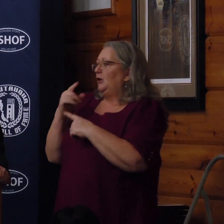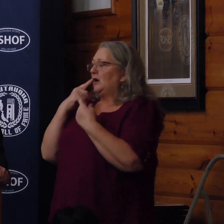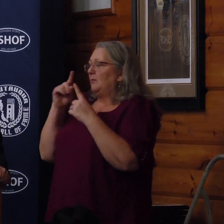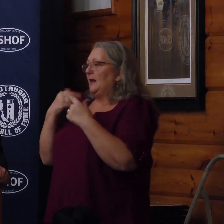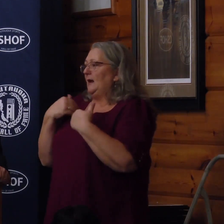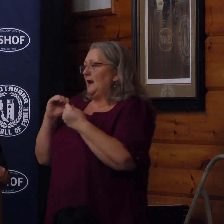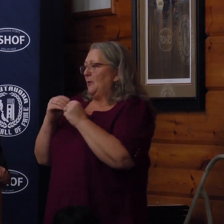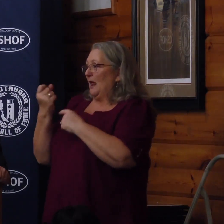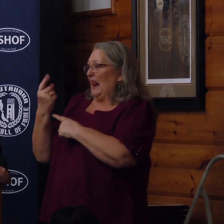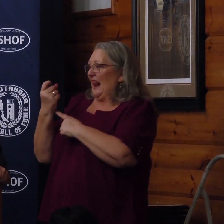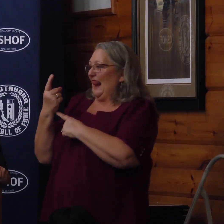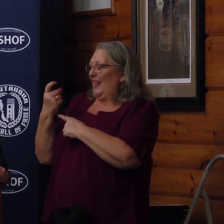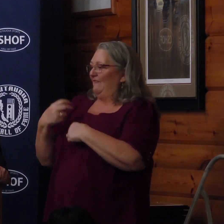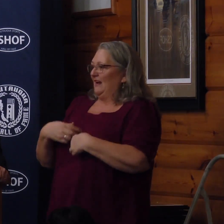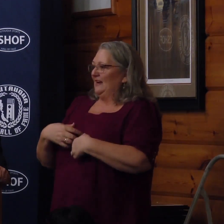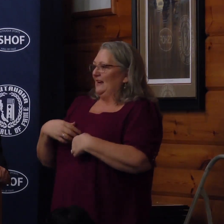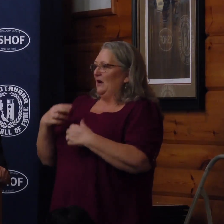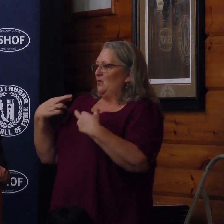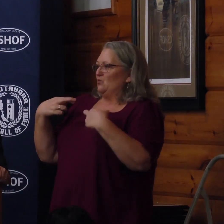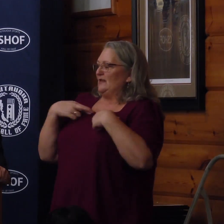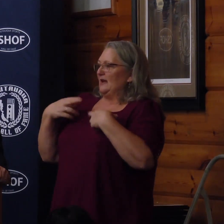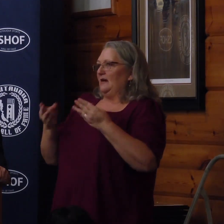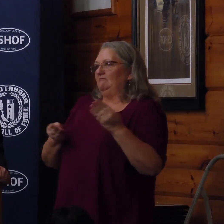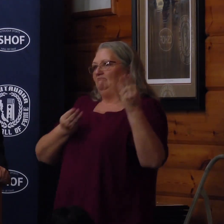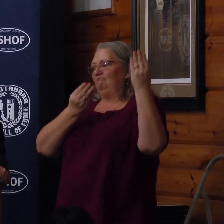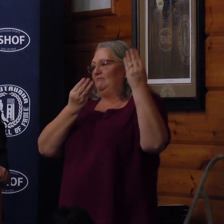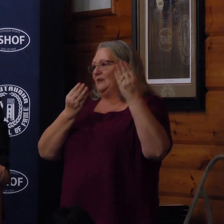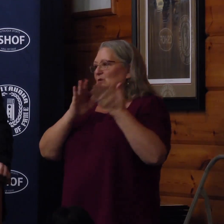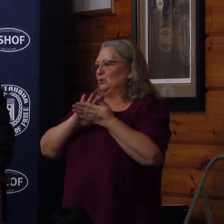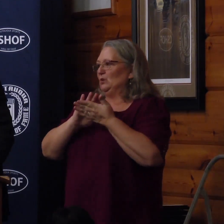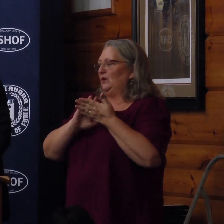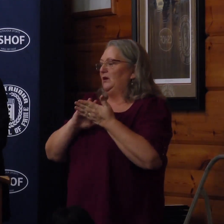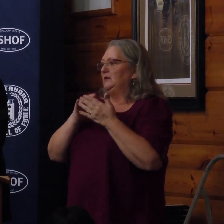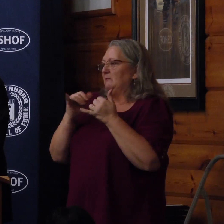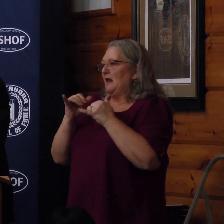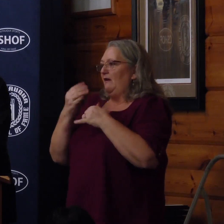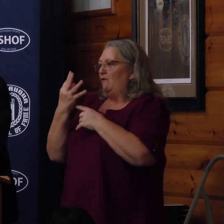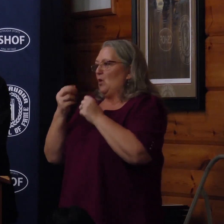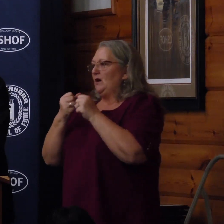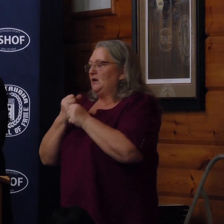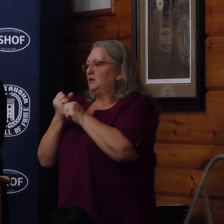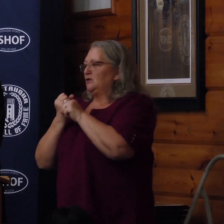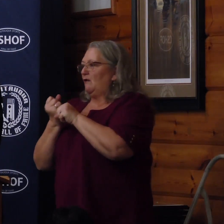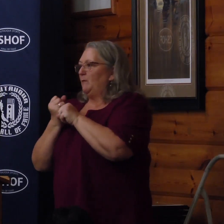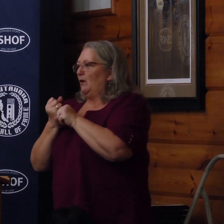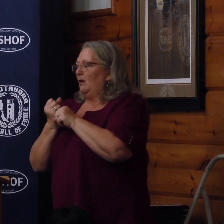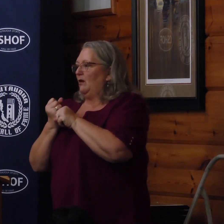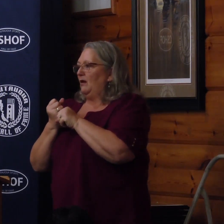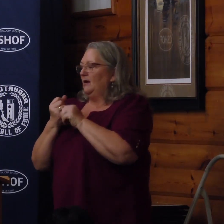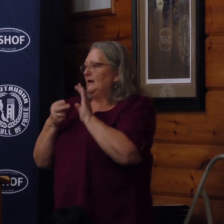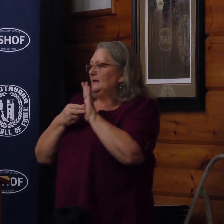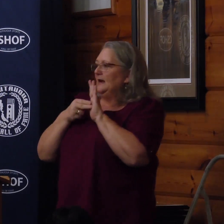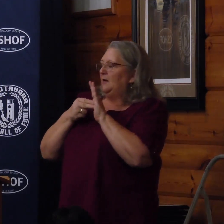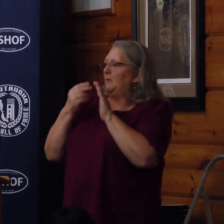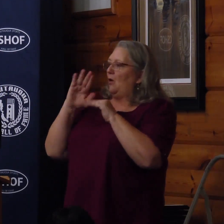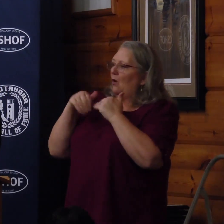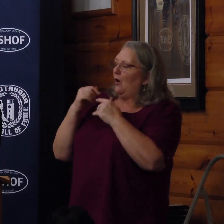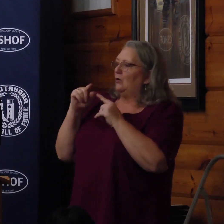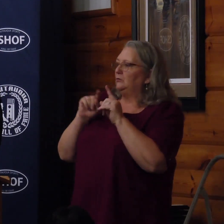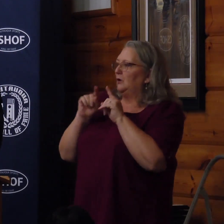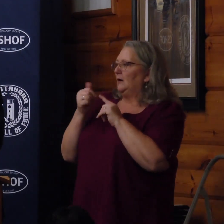11 jersey retired at Forestville Central School. She also played four years of softball at Forestville, being named an All-Star in